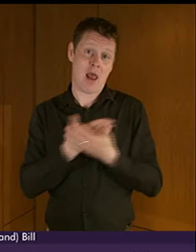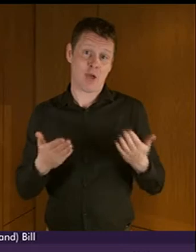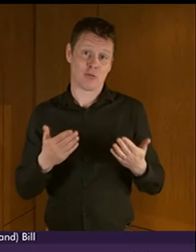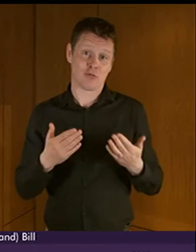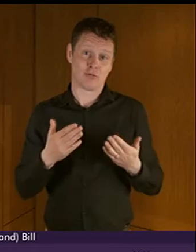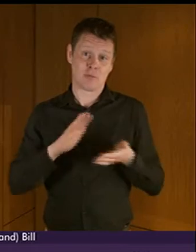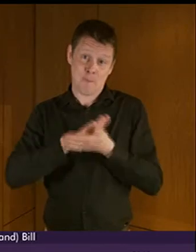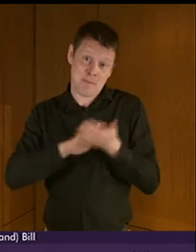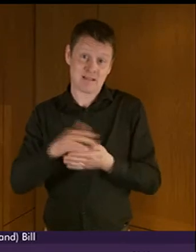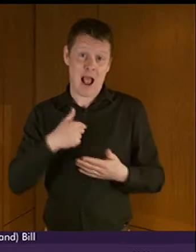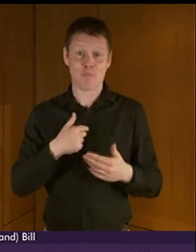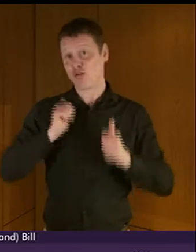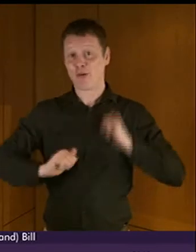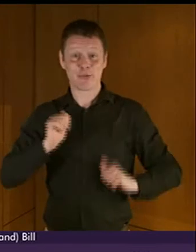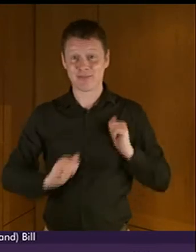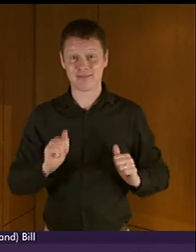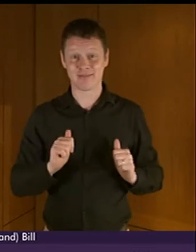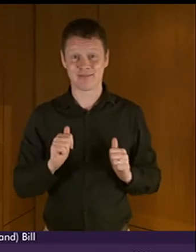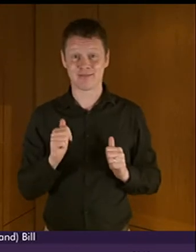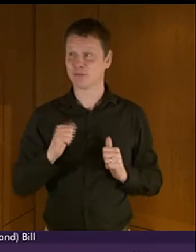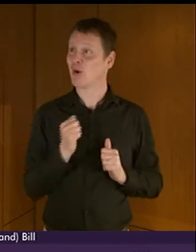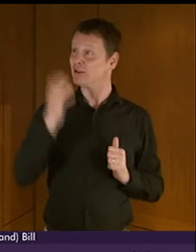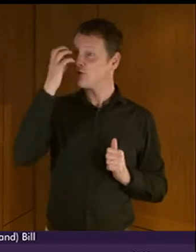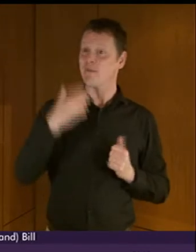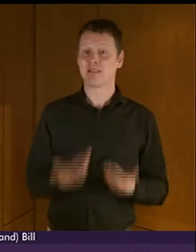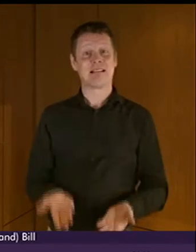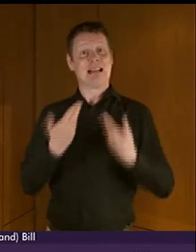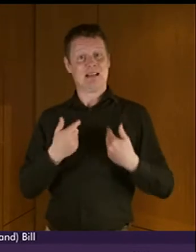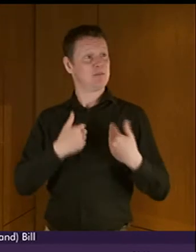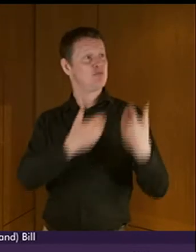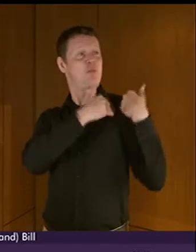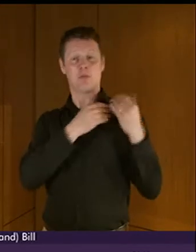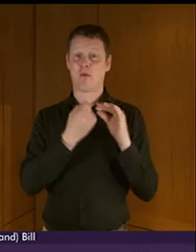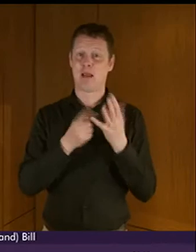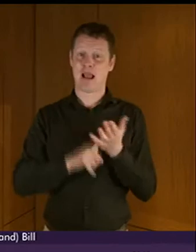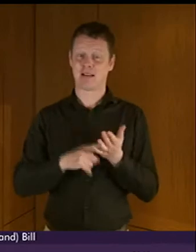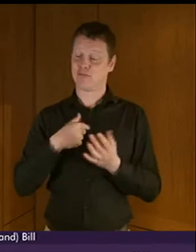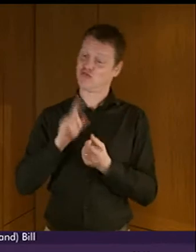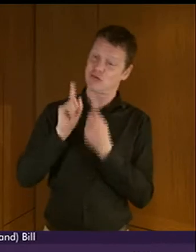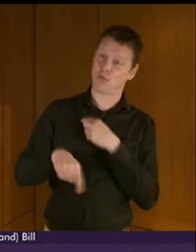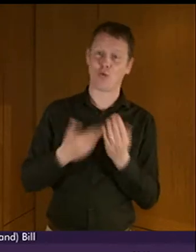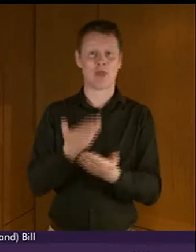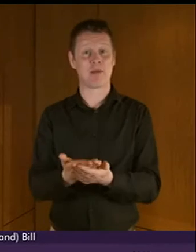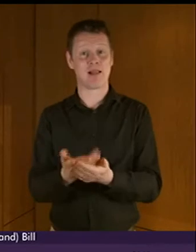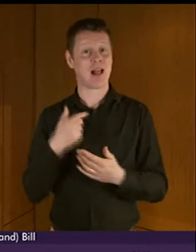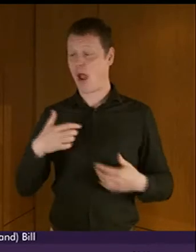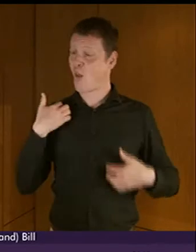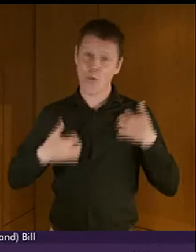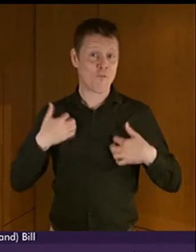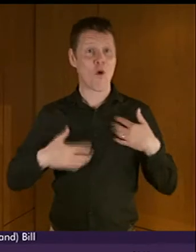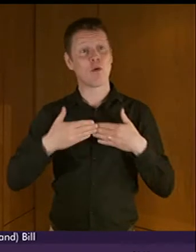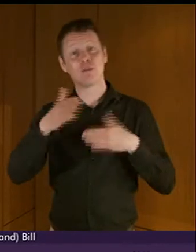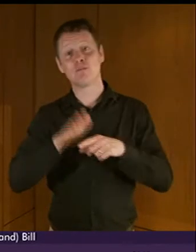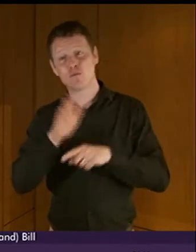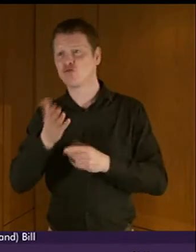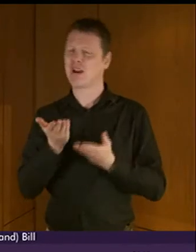responsibility on behalf of the government for BSL and for responding to this bill I look forward to playing my role in giving